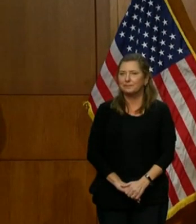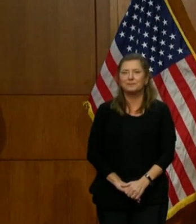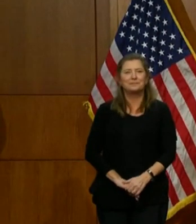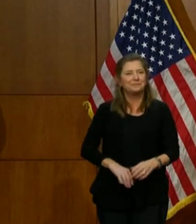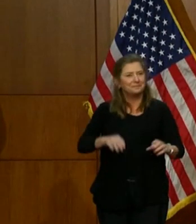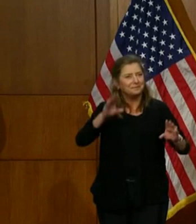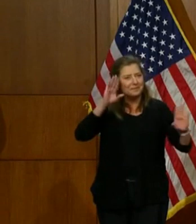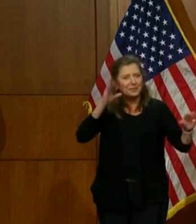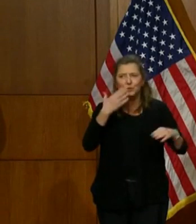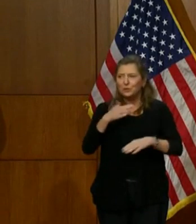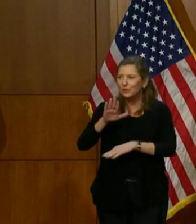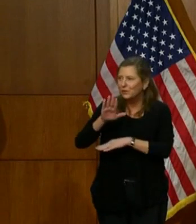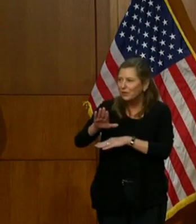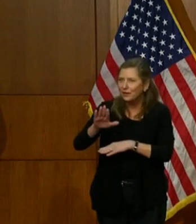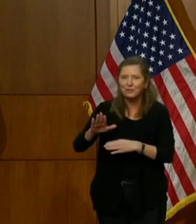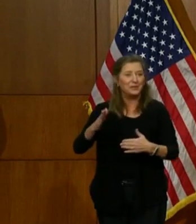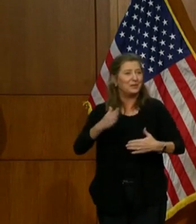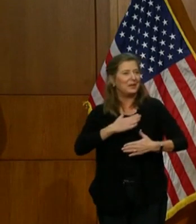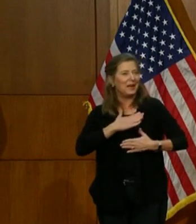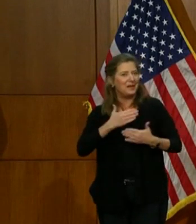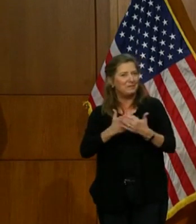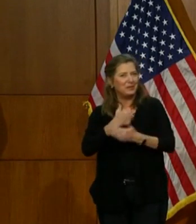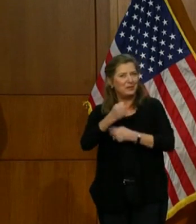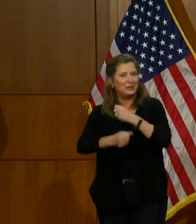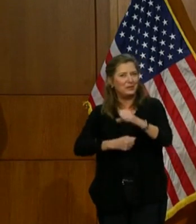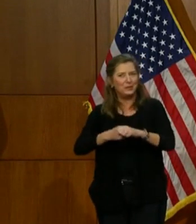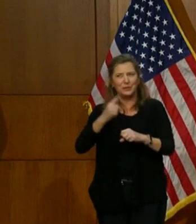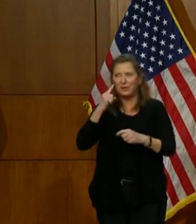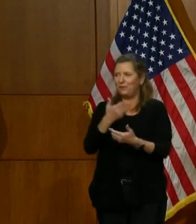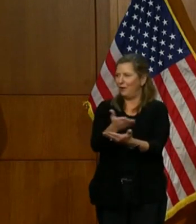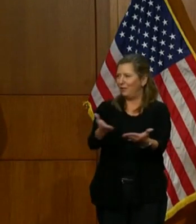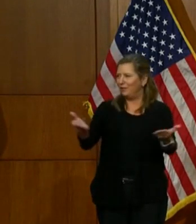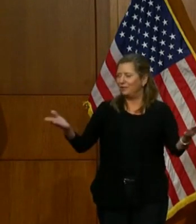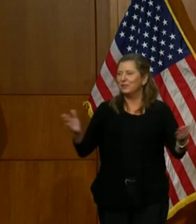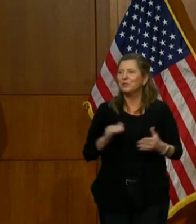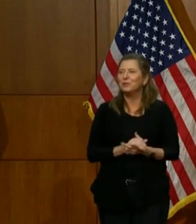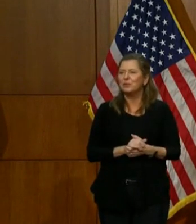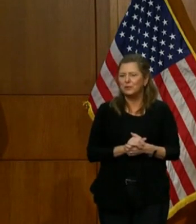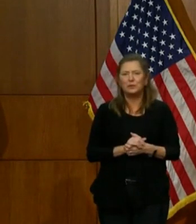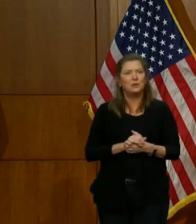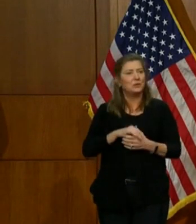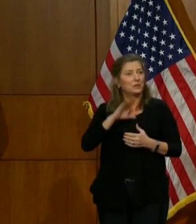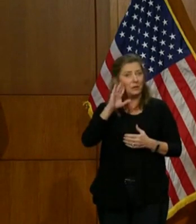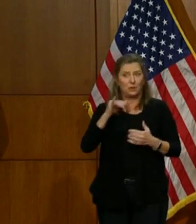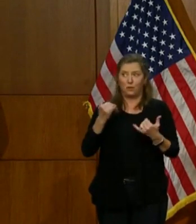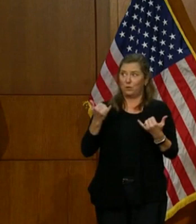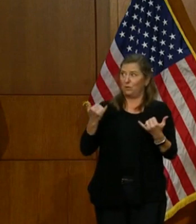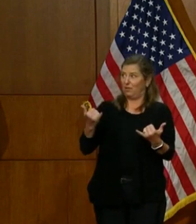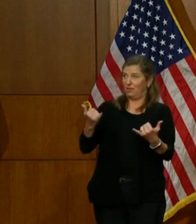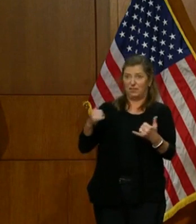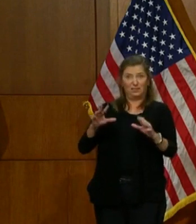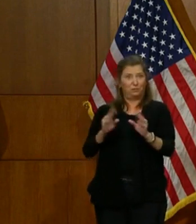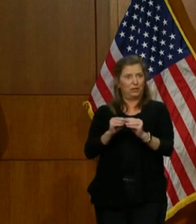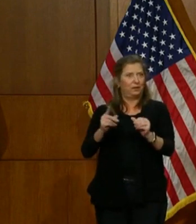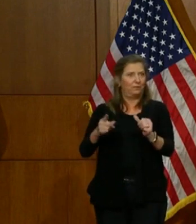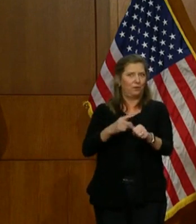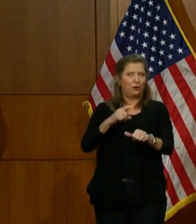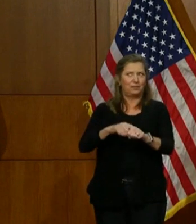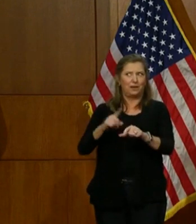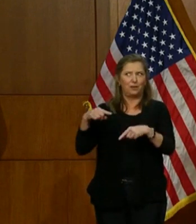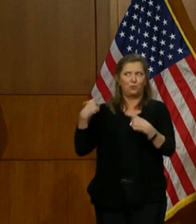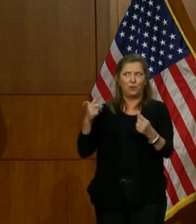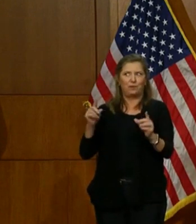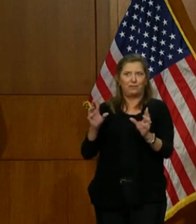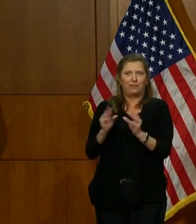Well, good afternoon, everyone, and Happy New Year to all of you. I know that this is the first time that we have been together